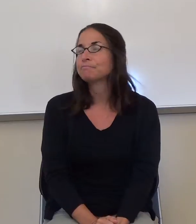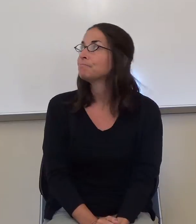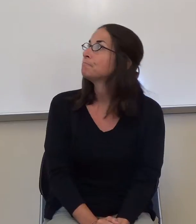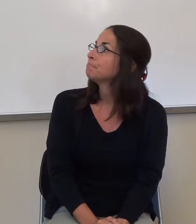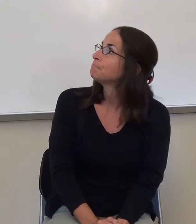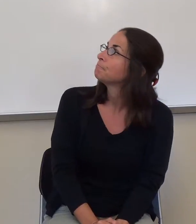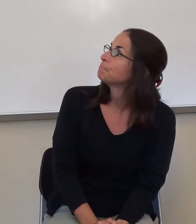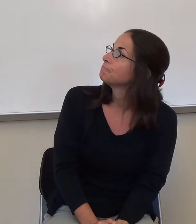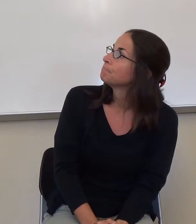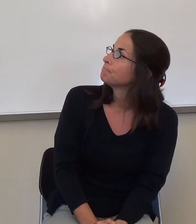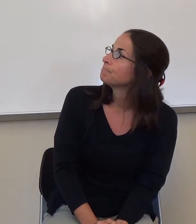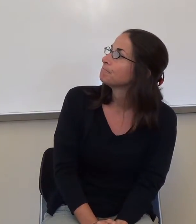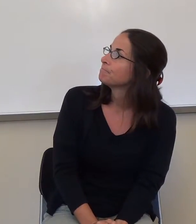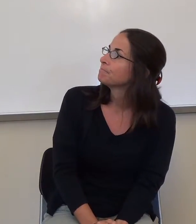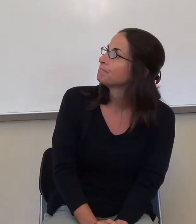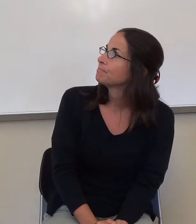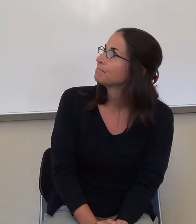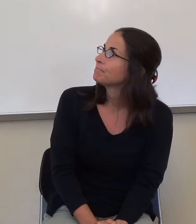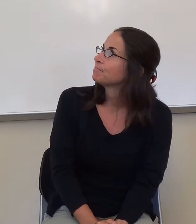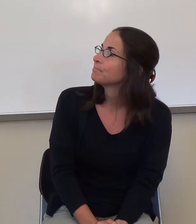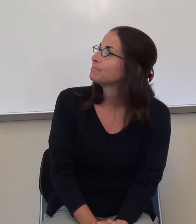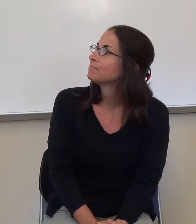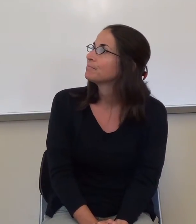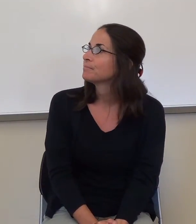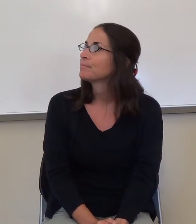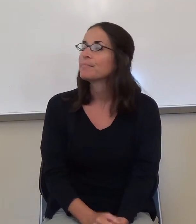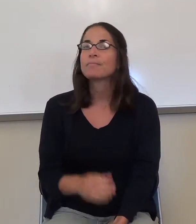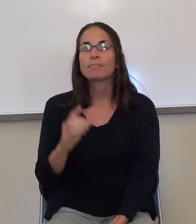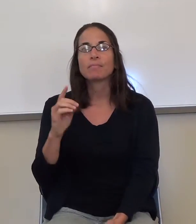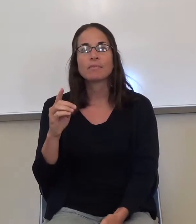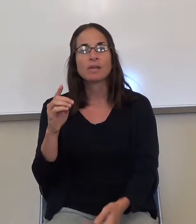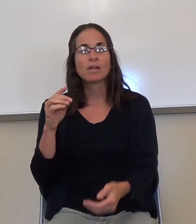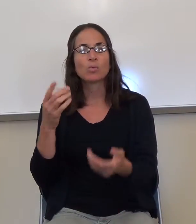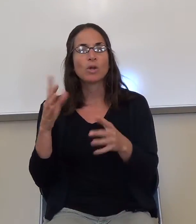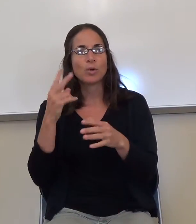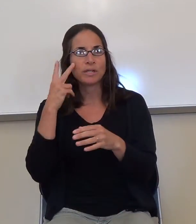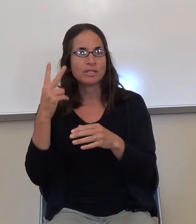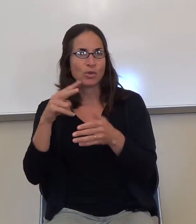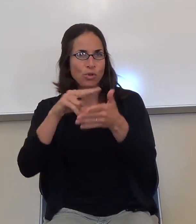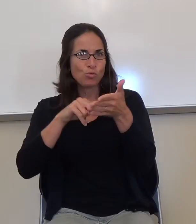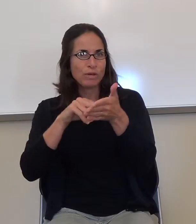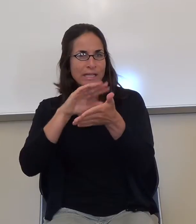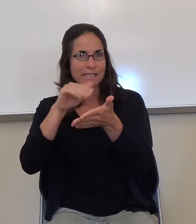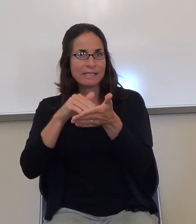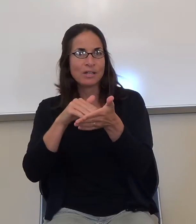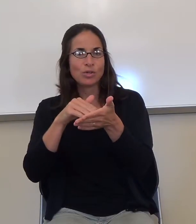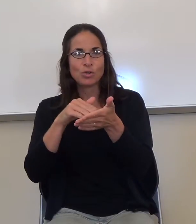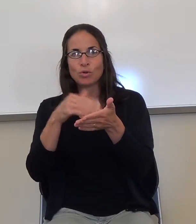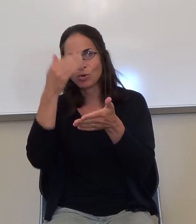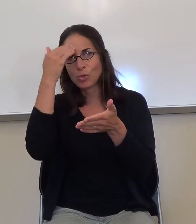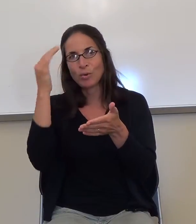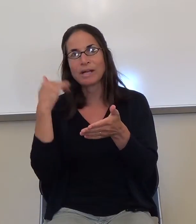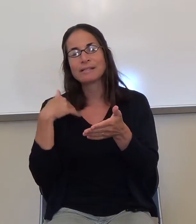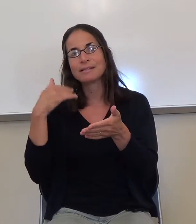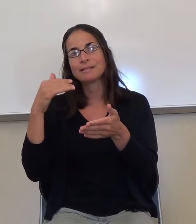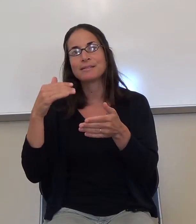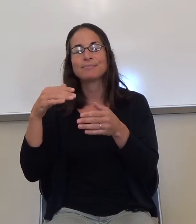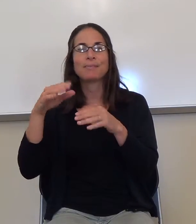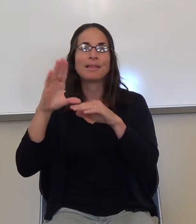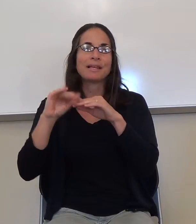as you guys know, the Reading Center has many fewer staff members than the ESSC. Does everyone know